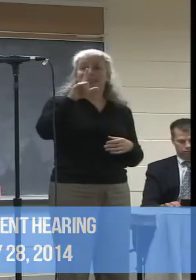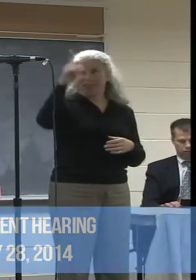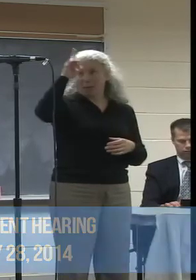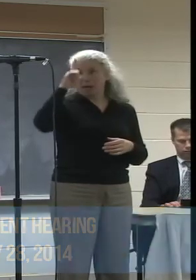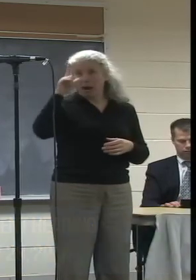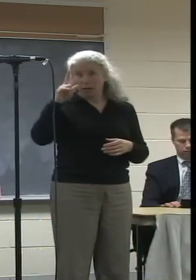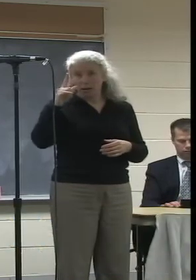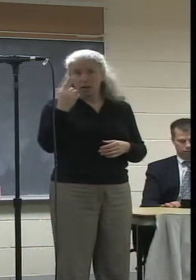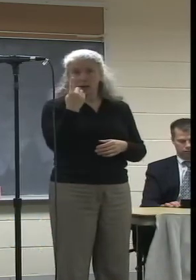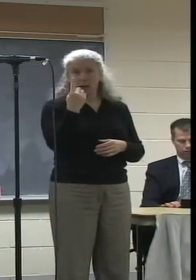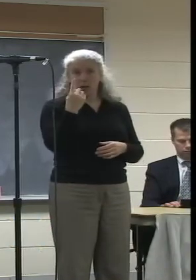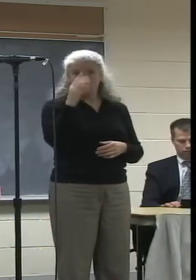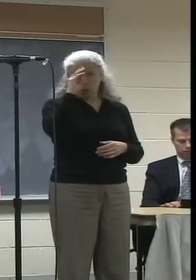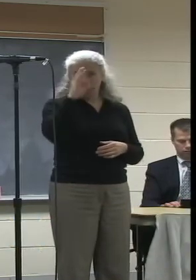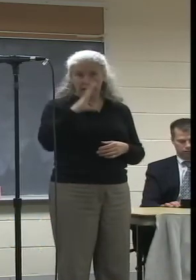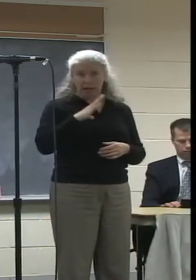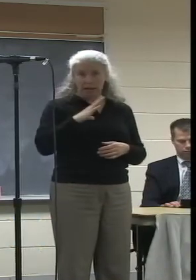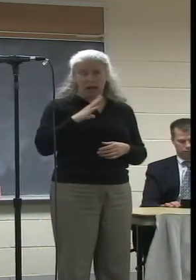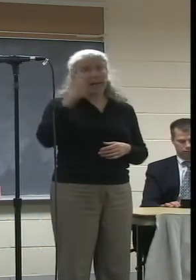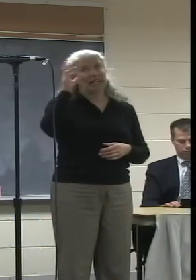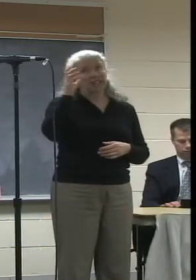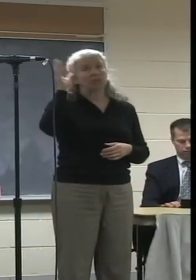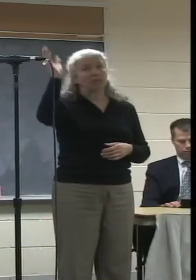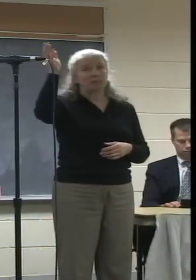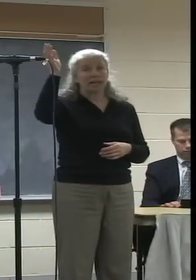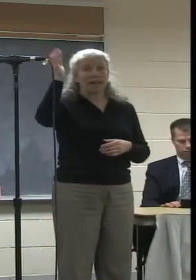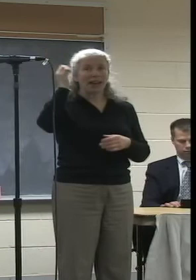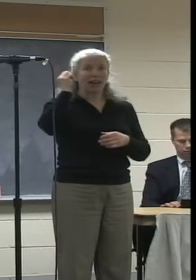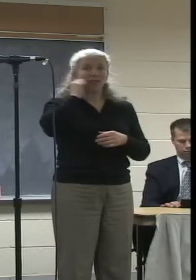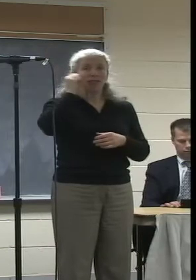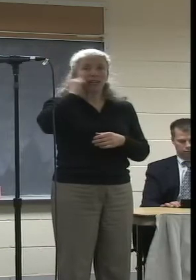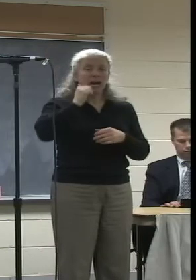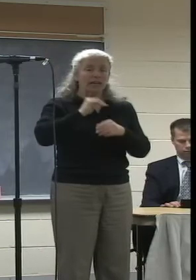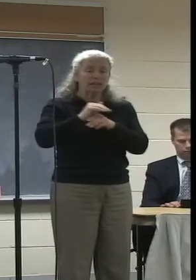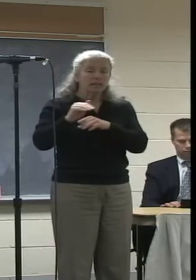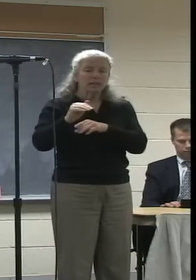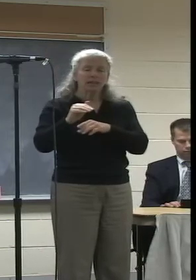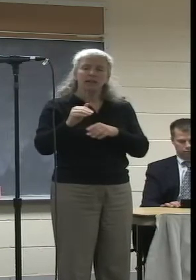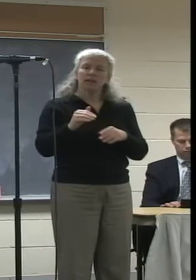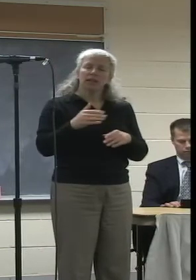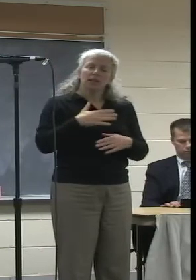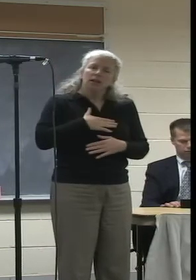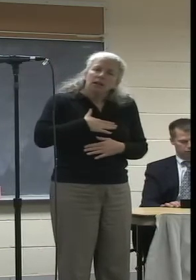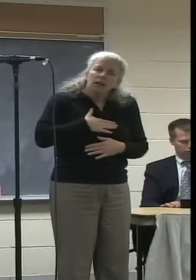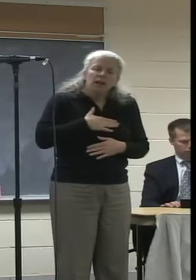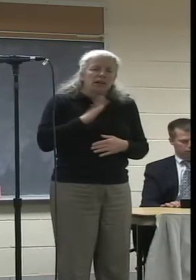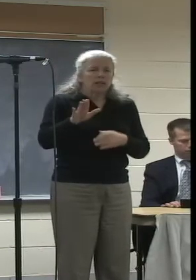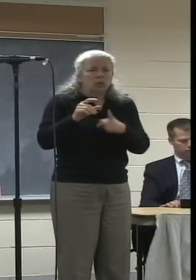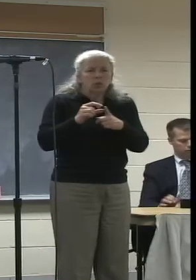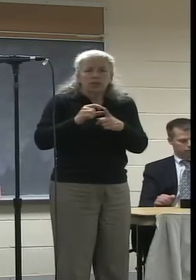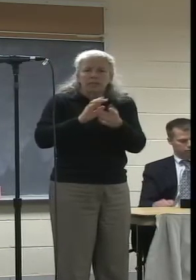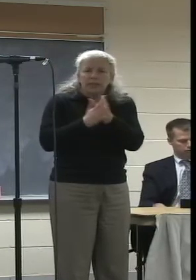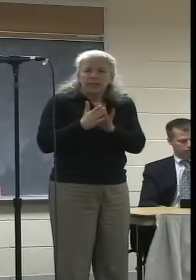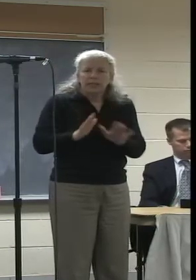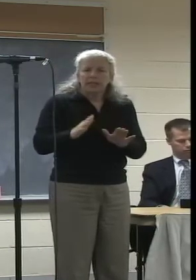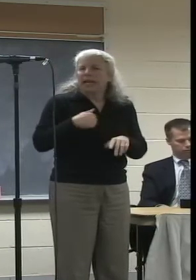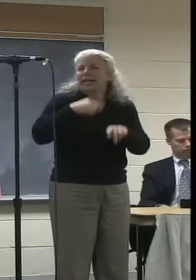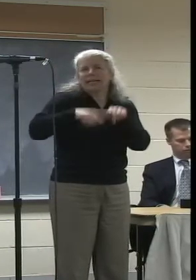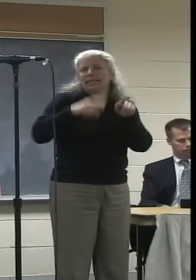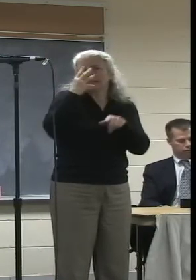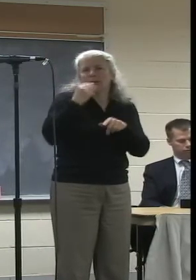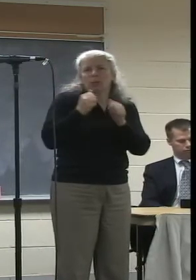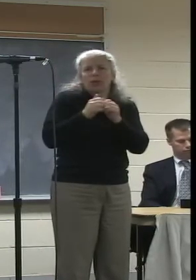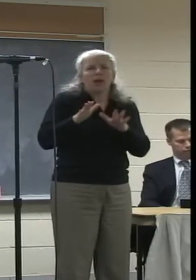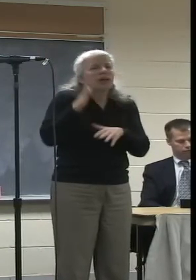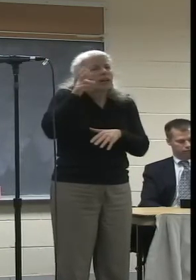this man that I hear speak every night touches my heart profoundly with his wonderful words of peace. I cannot sleep if I don't hear his